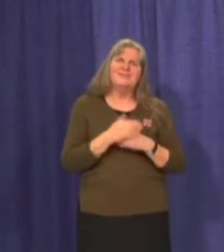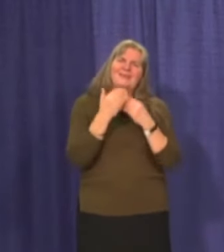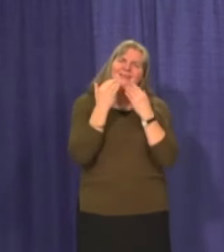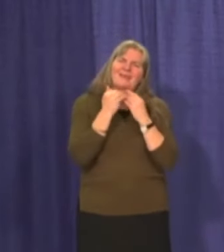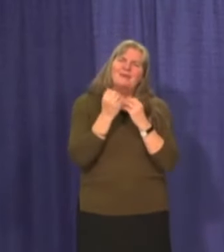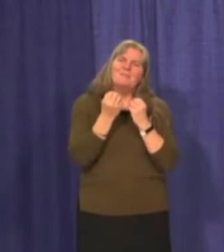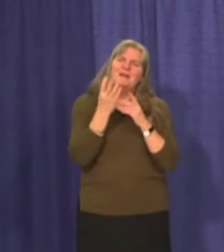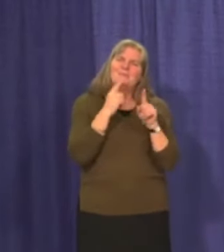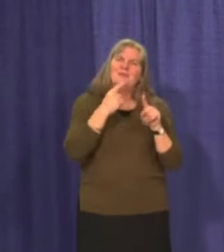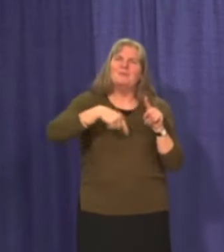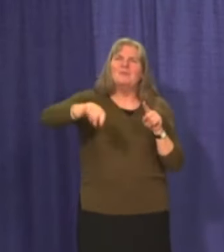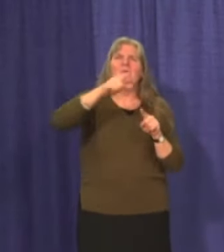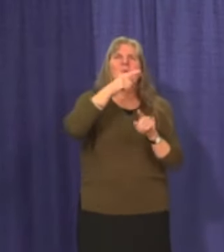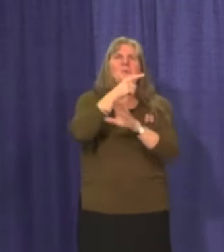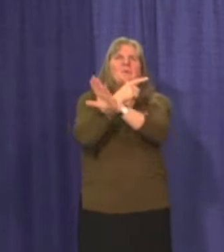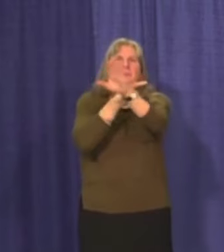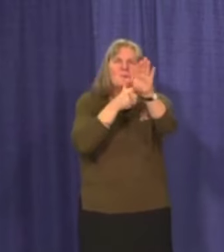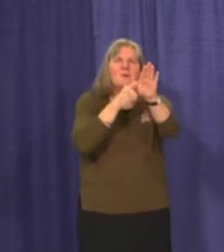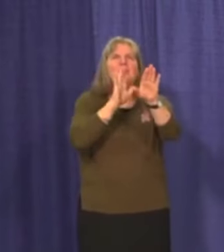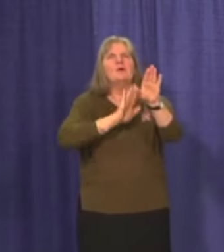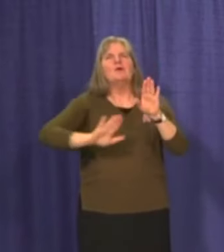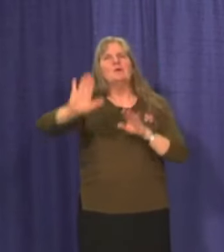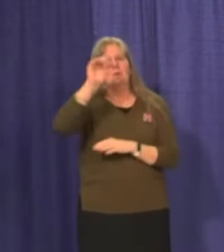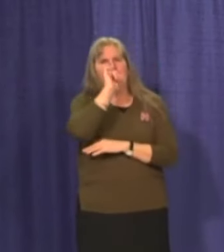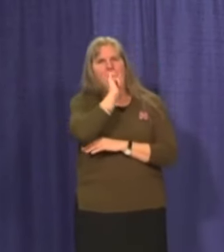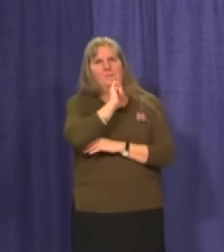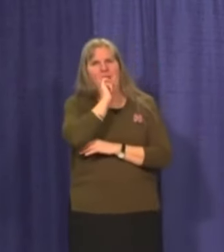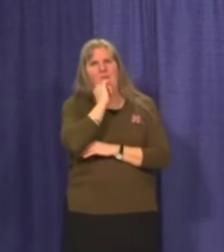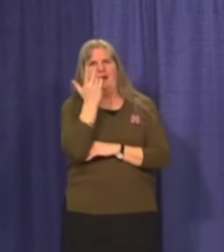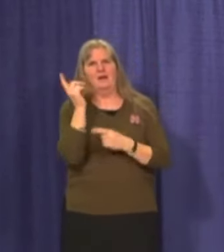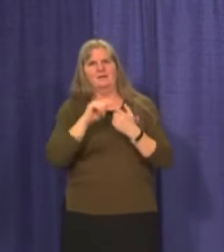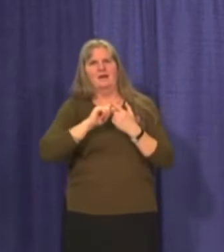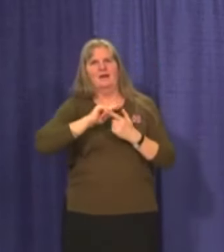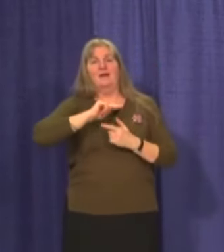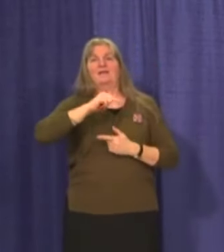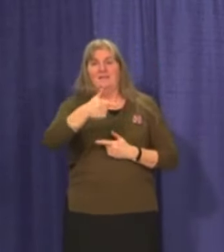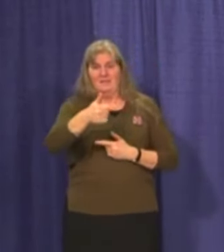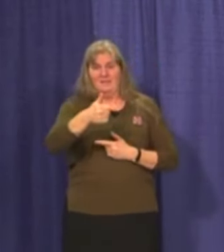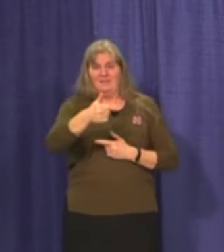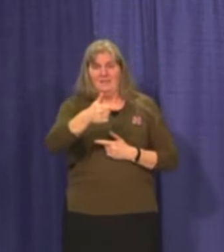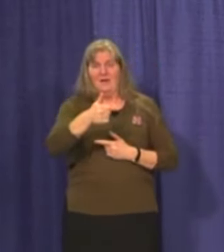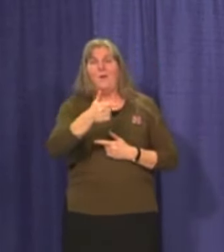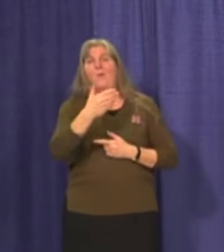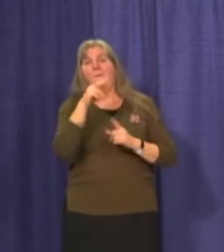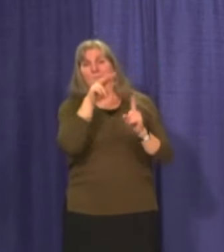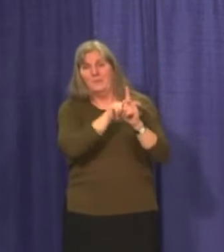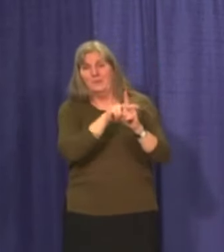majority of you out there for your patience as you wait your turn or make your booking.